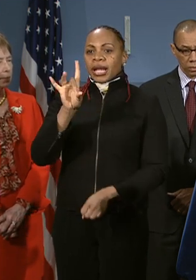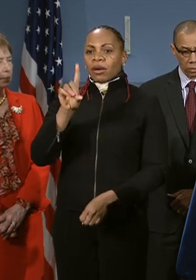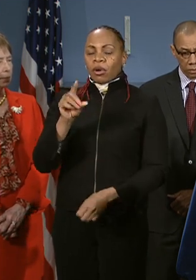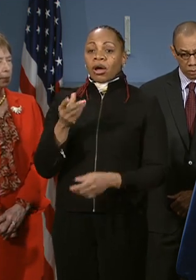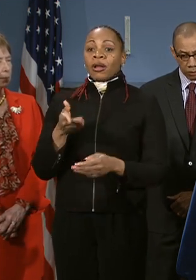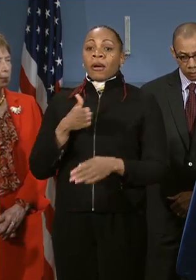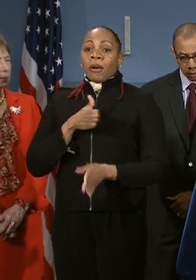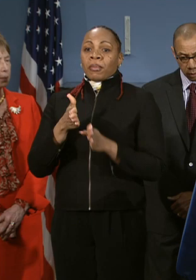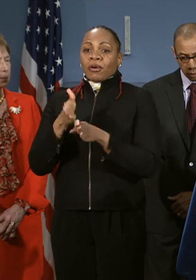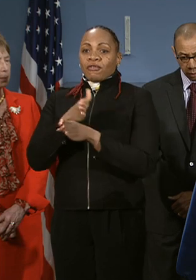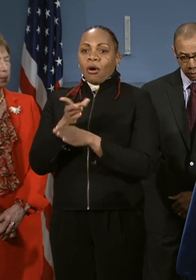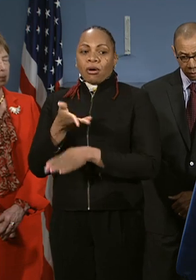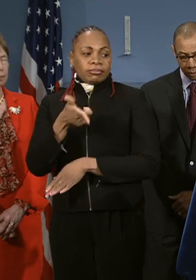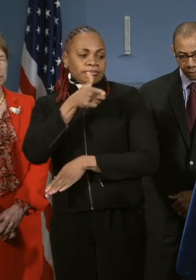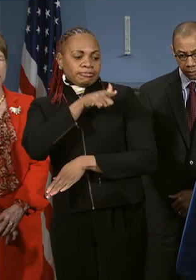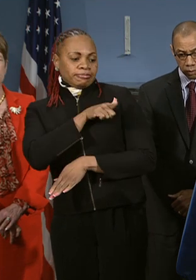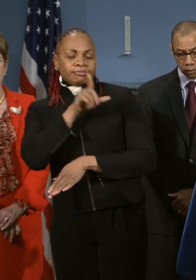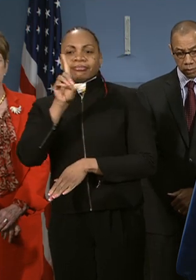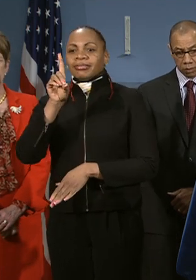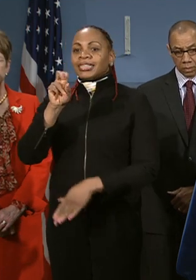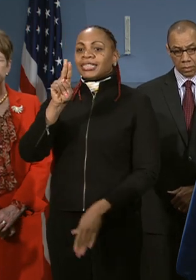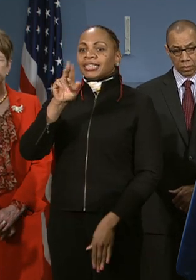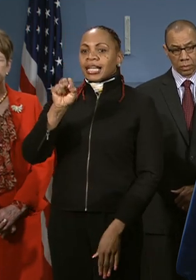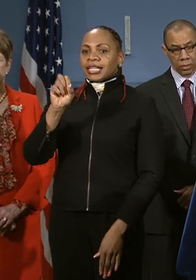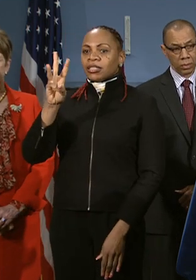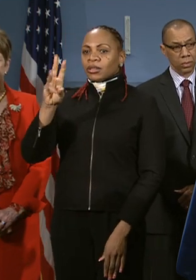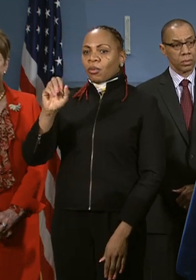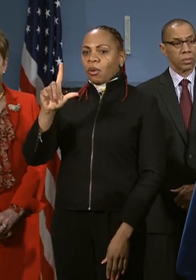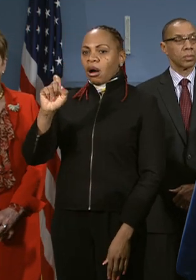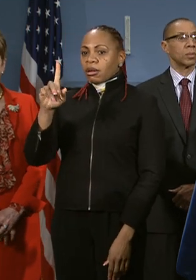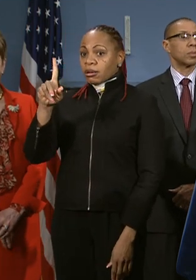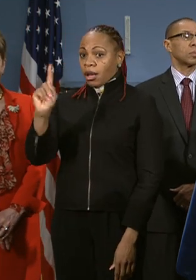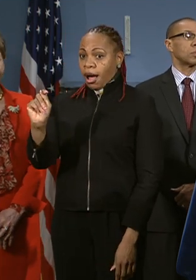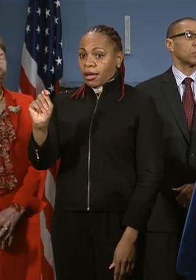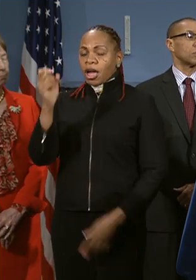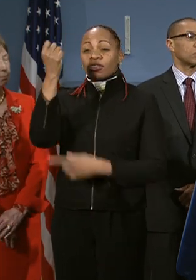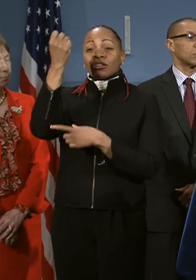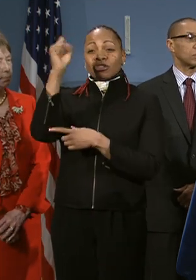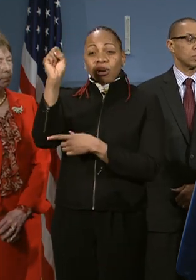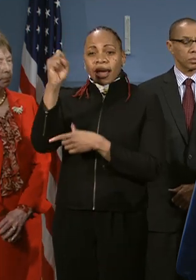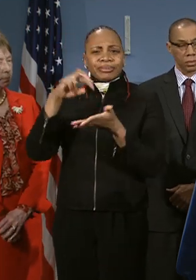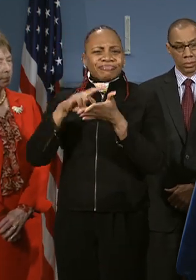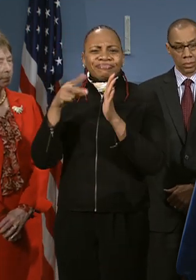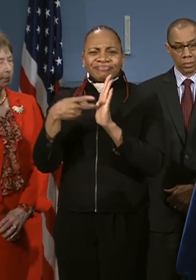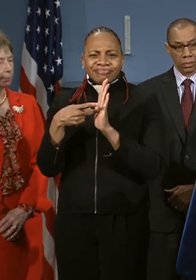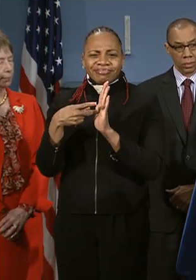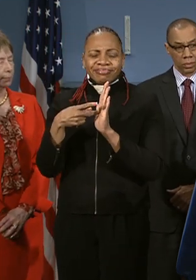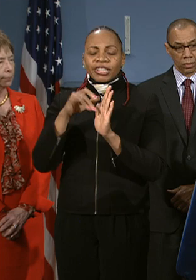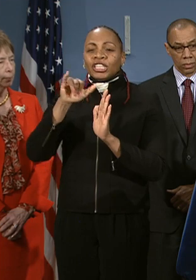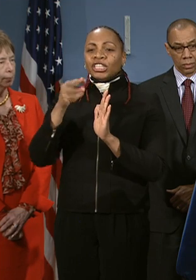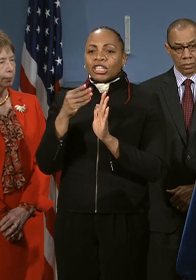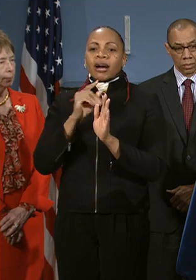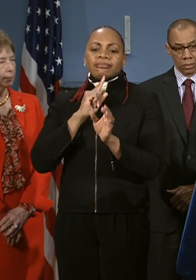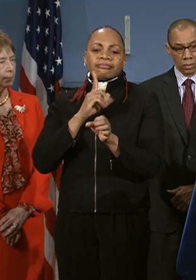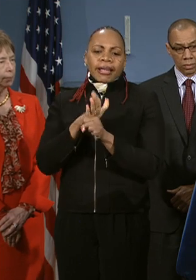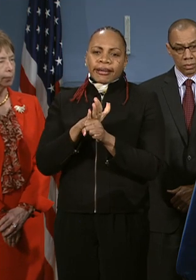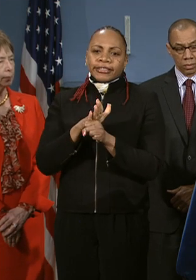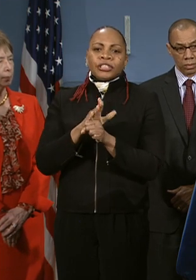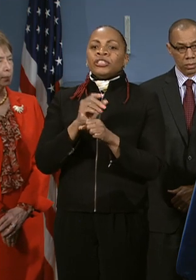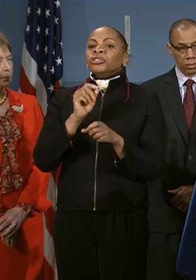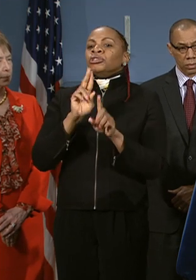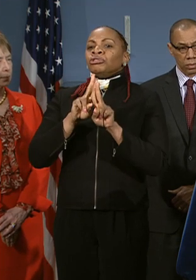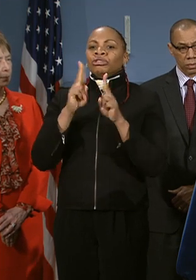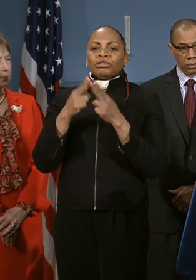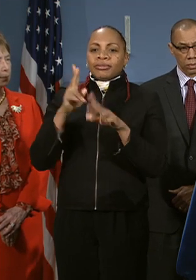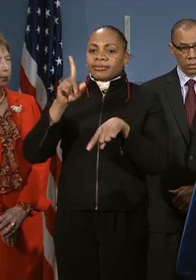Dennis, let me reiterate. This strike is about job guarantees that the union just can't have. That's what the state's highest